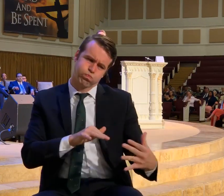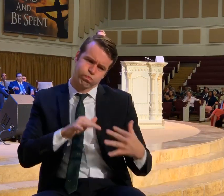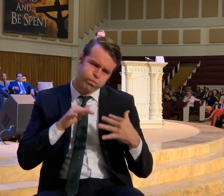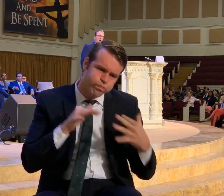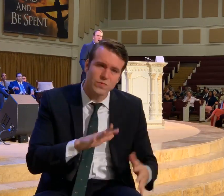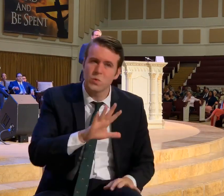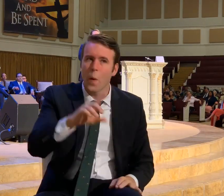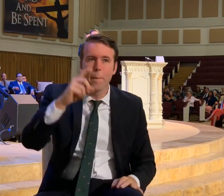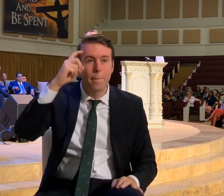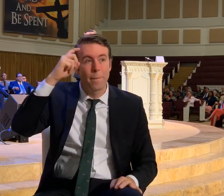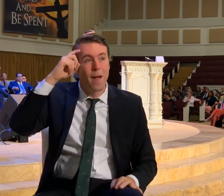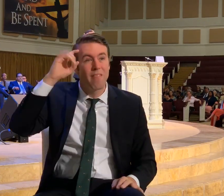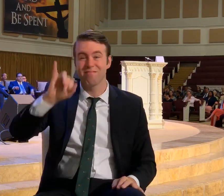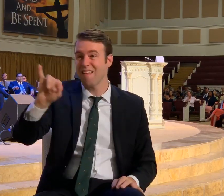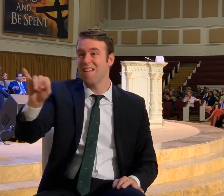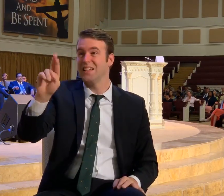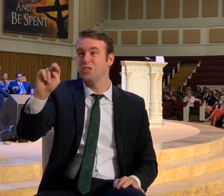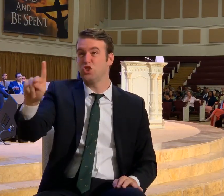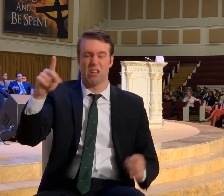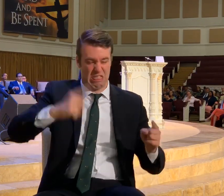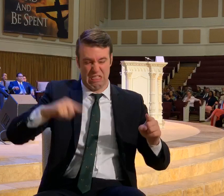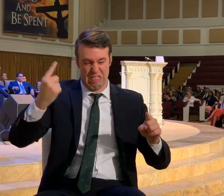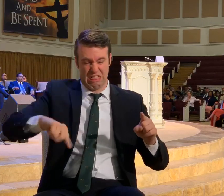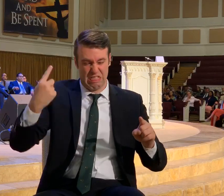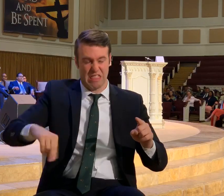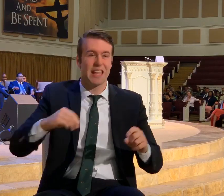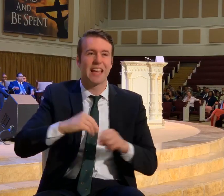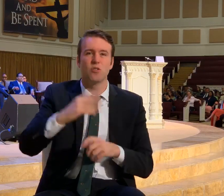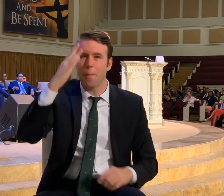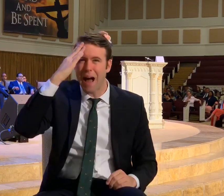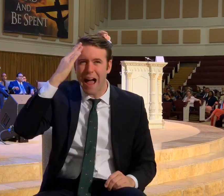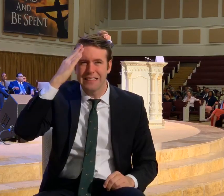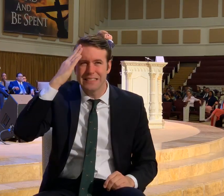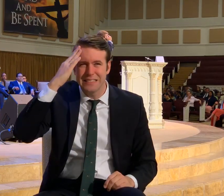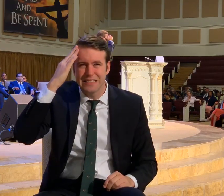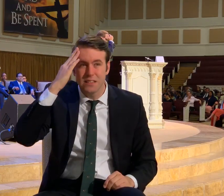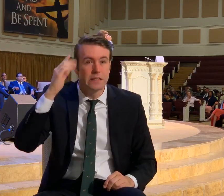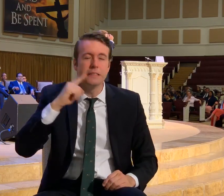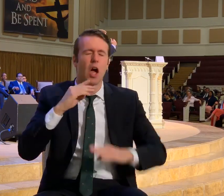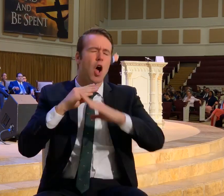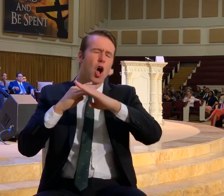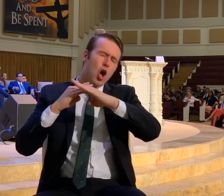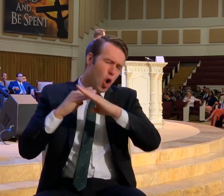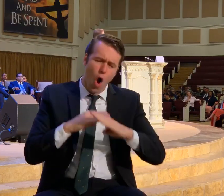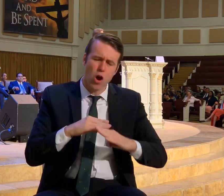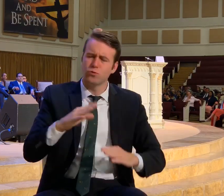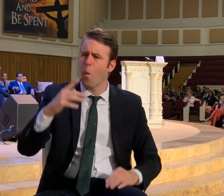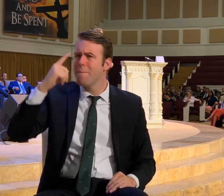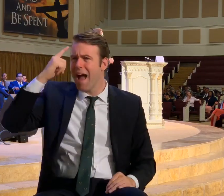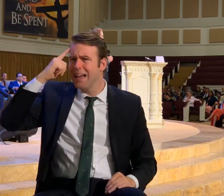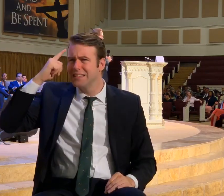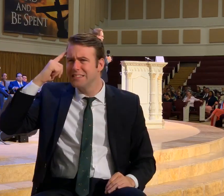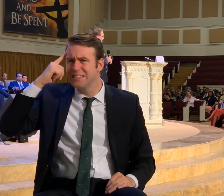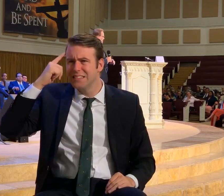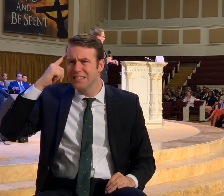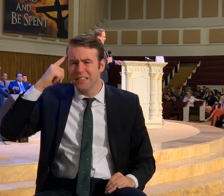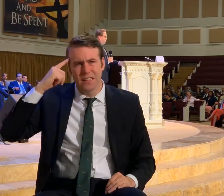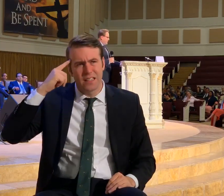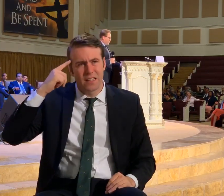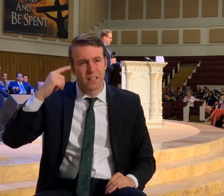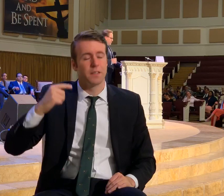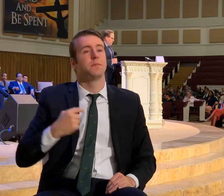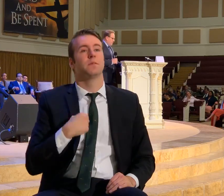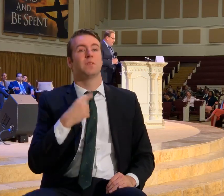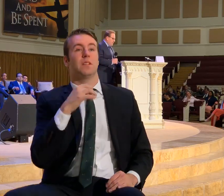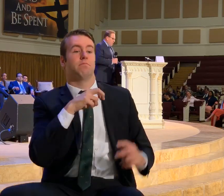That's where all the junk happens right there. He says. Guard your mind. I said for the precious